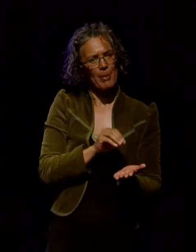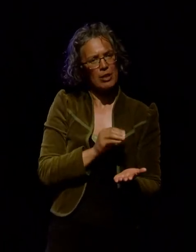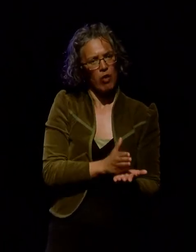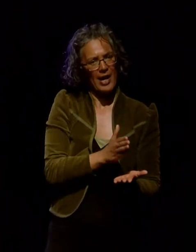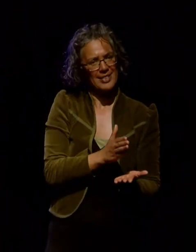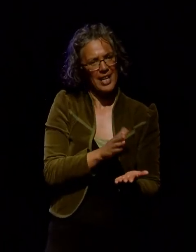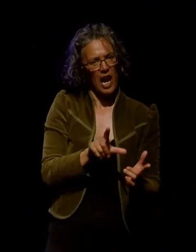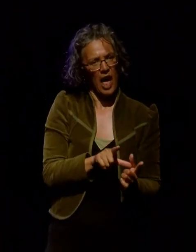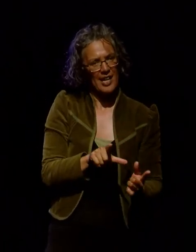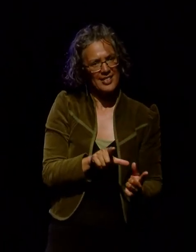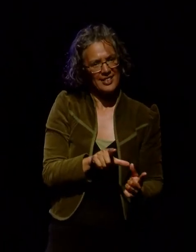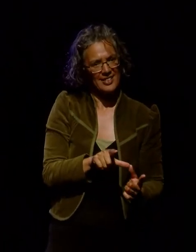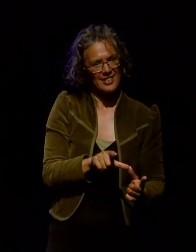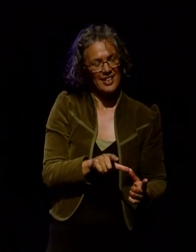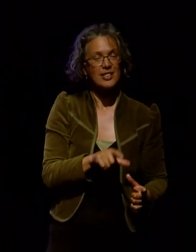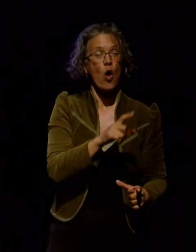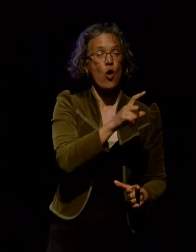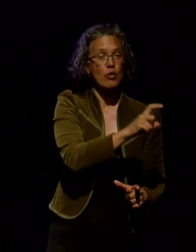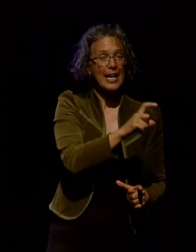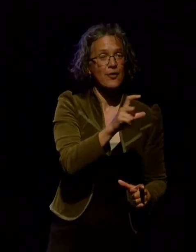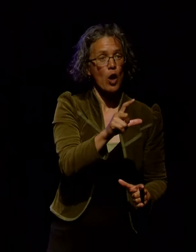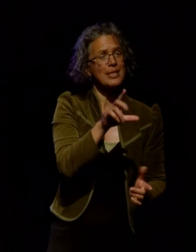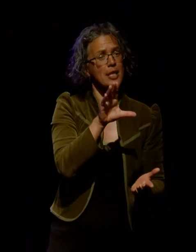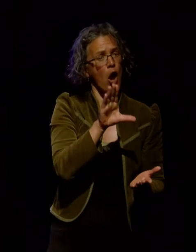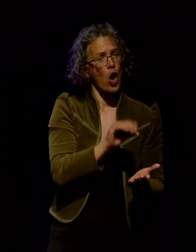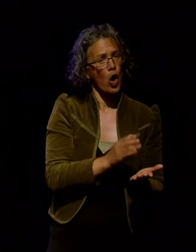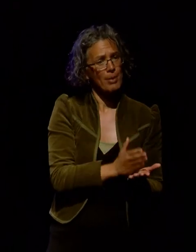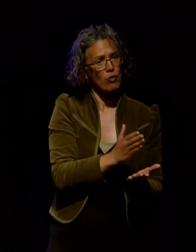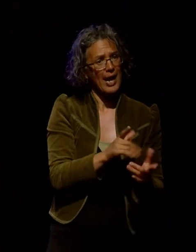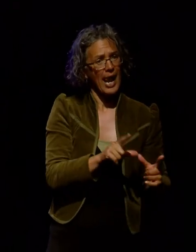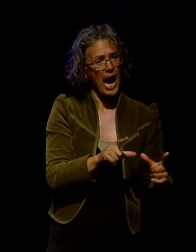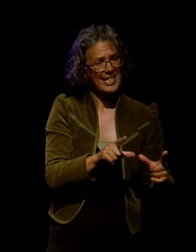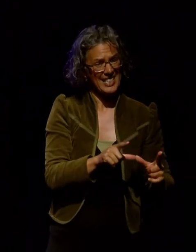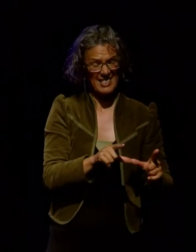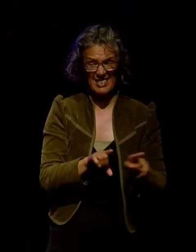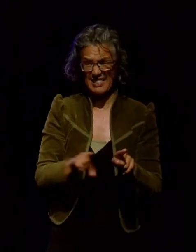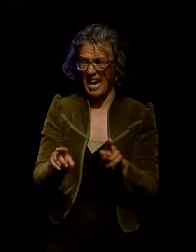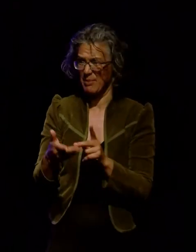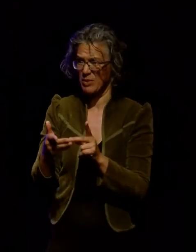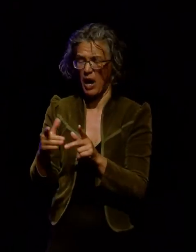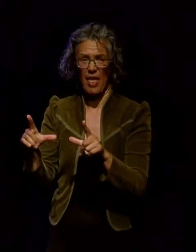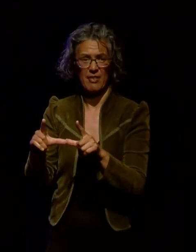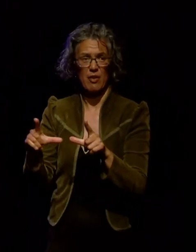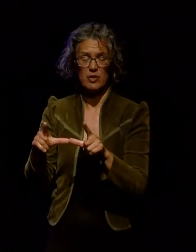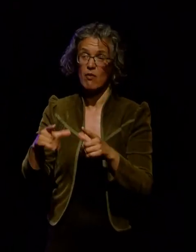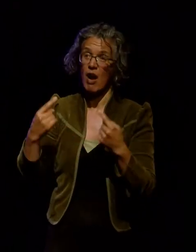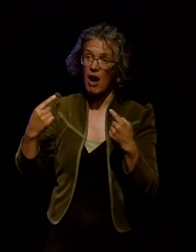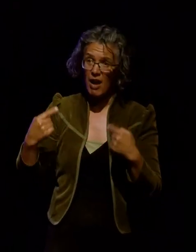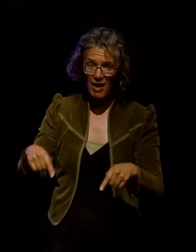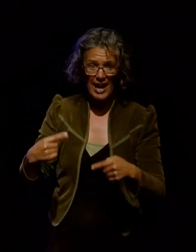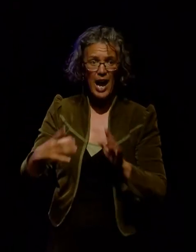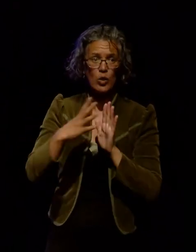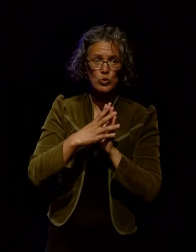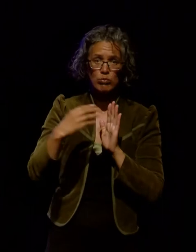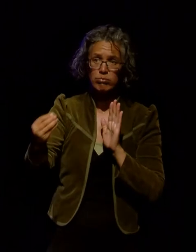Creative Commons copyright licences are just like any other copyright licence. They grant users permission to reproduce in copyright